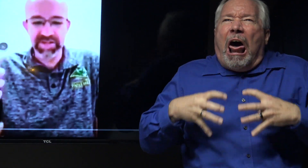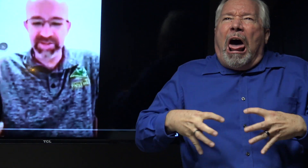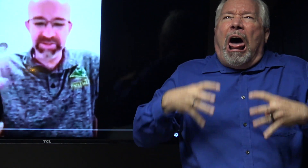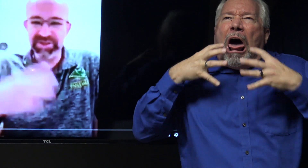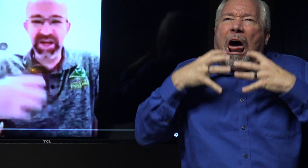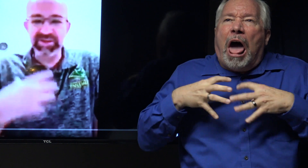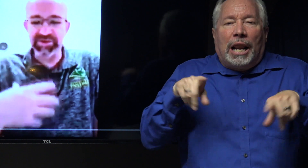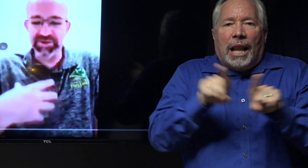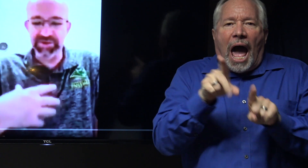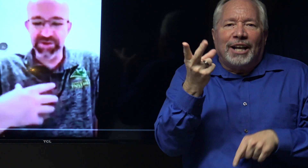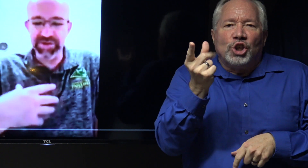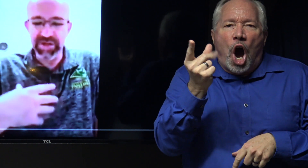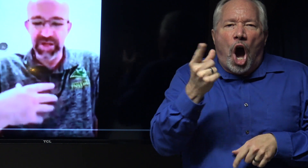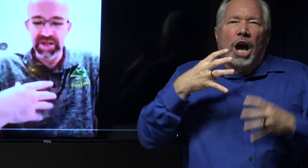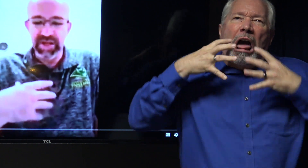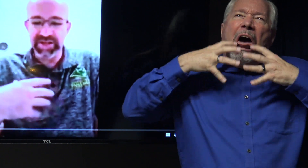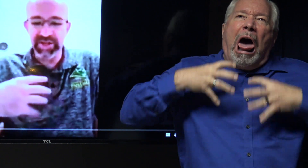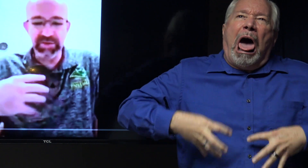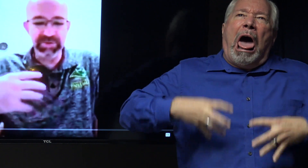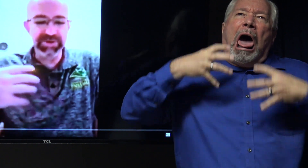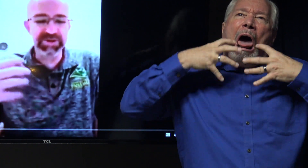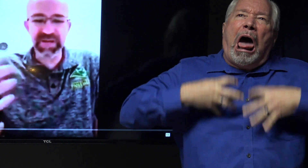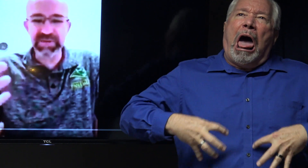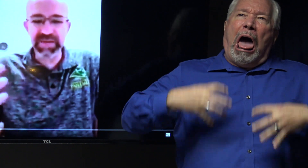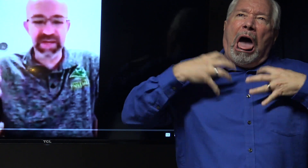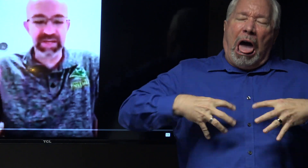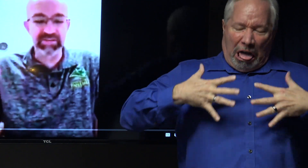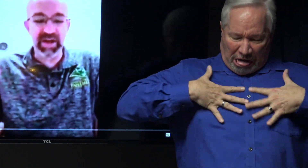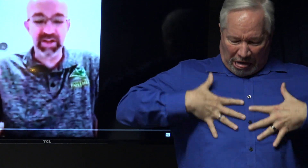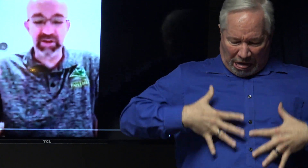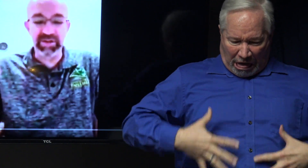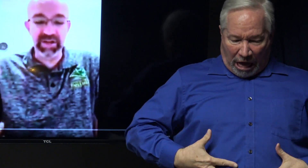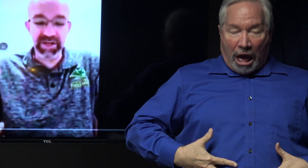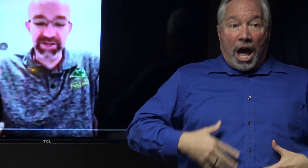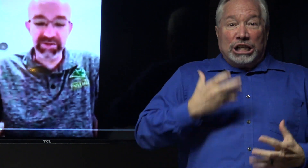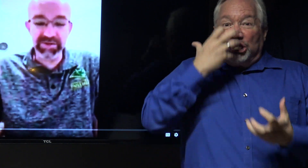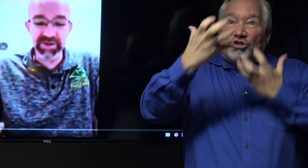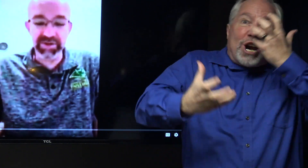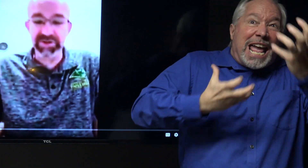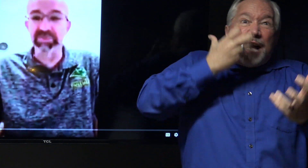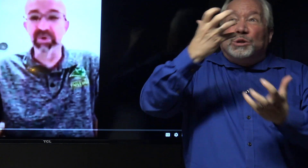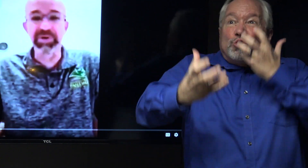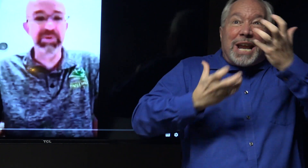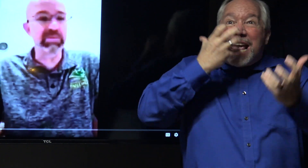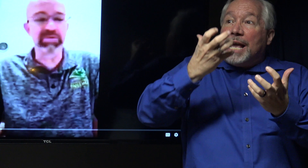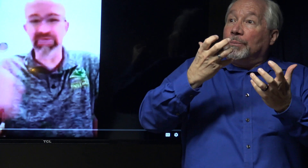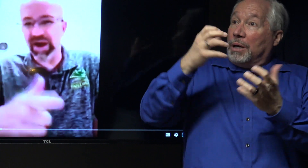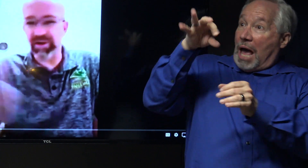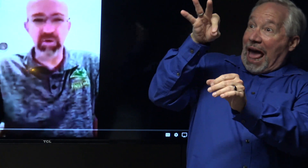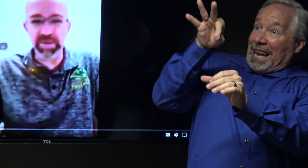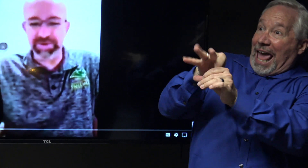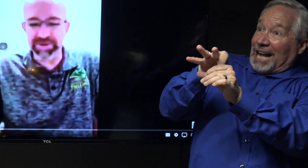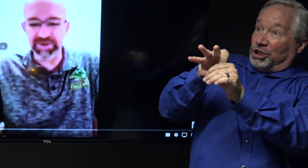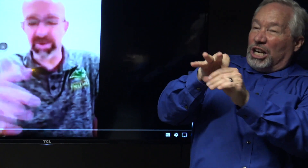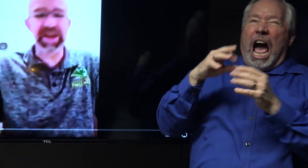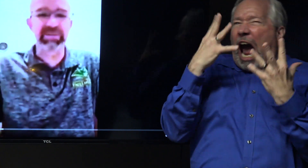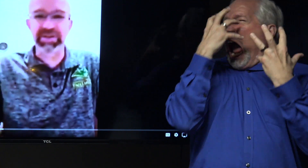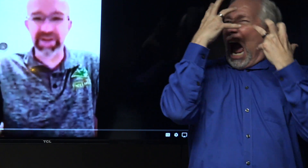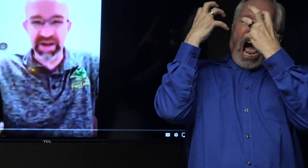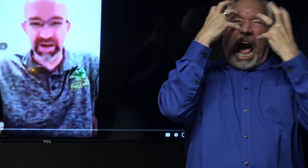And it seemed to stay in their shirts. And I saw people screaming and getting violent by the election results, to the point that people were firing weapons just randomly into